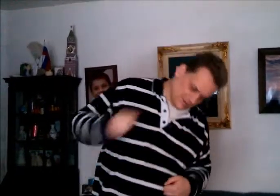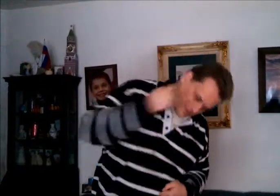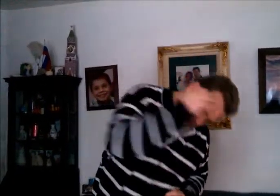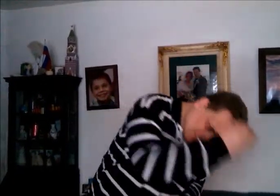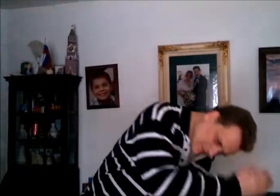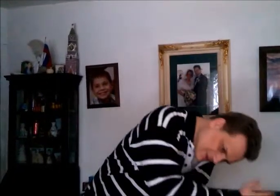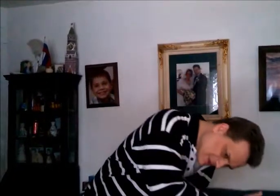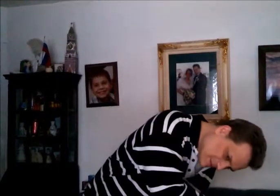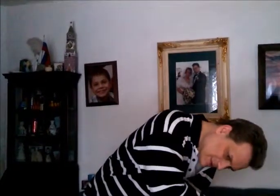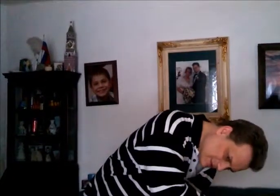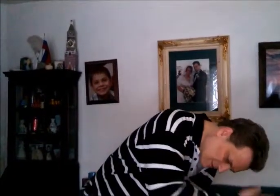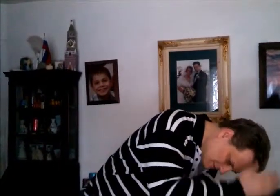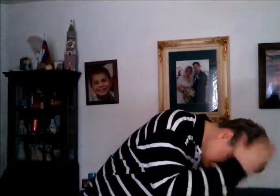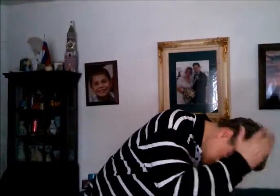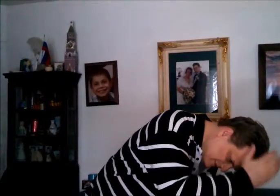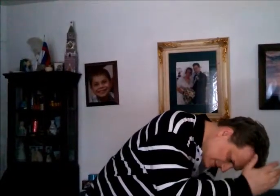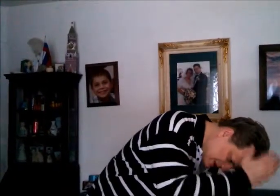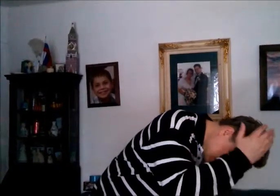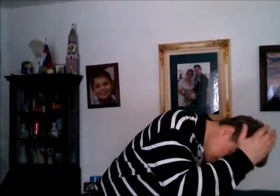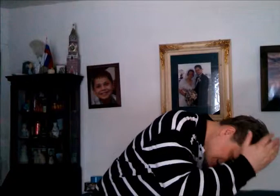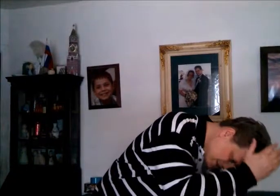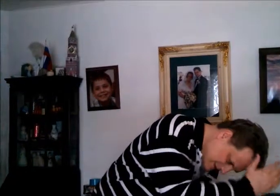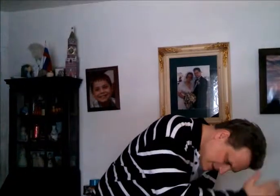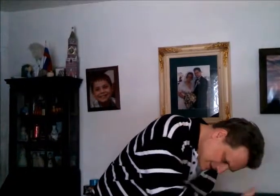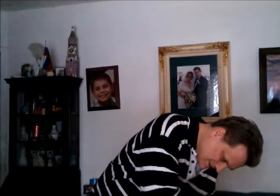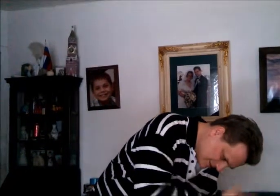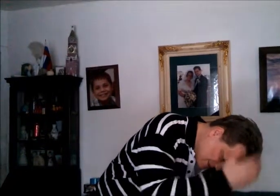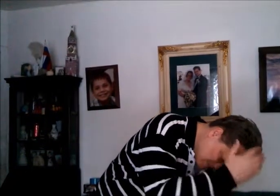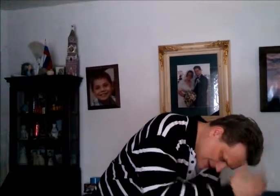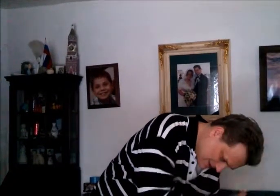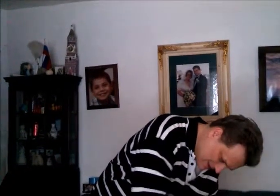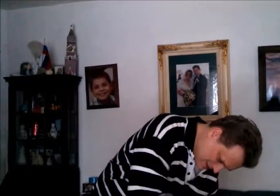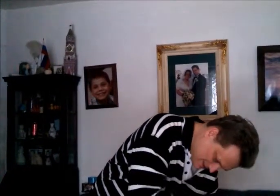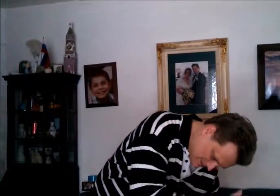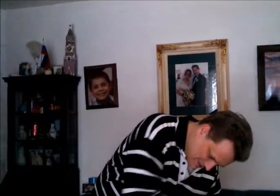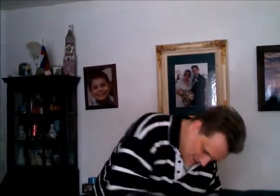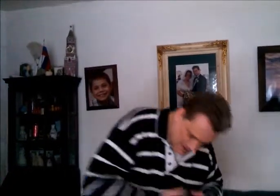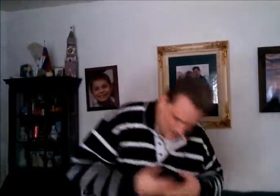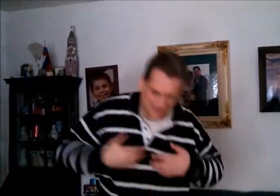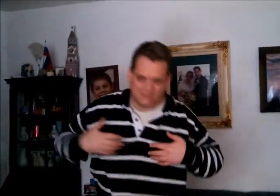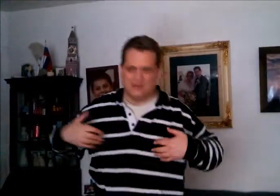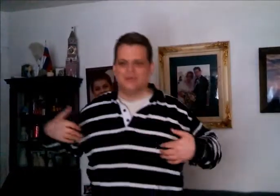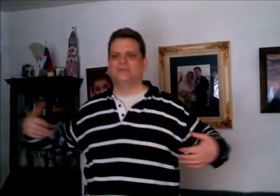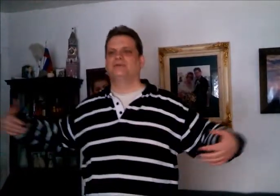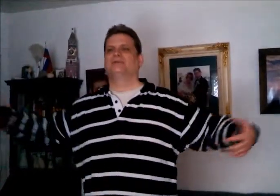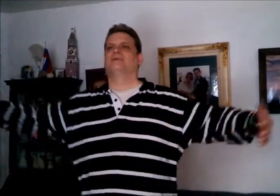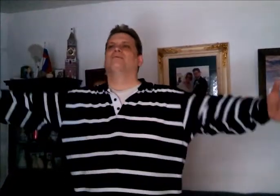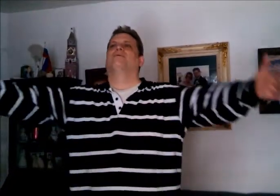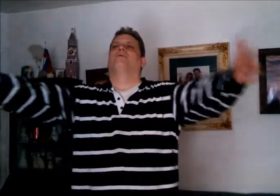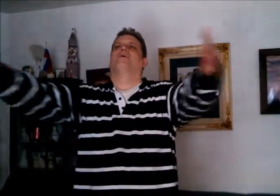So, I'm going to come here so it's night, and grab my hand, and come up, and go all.